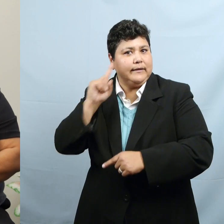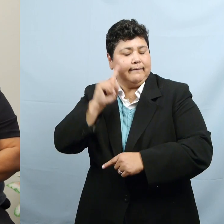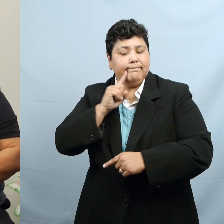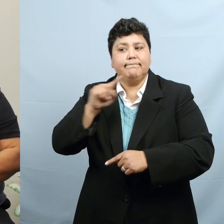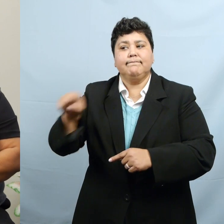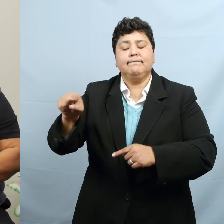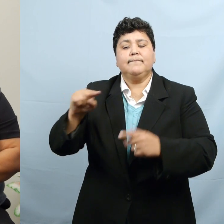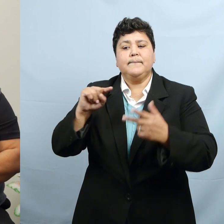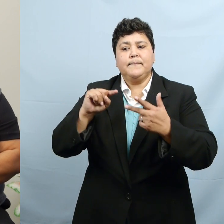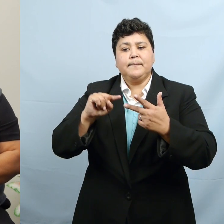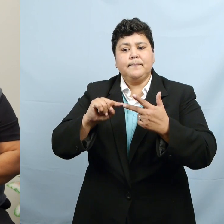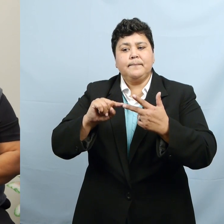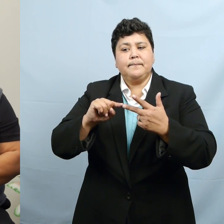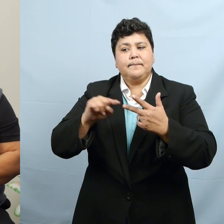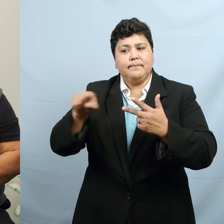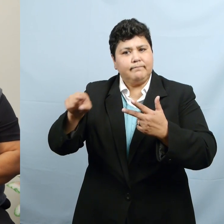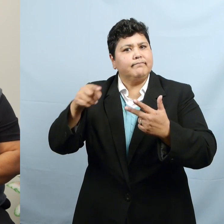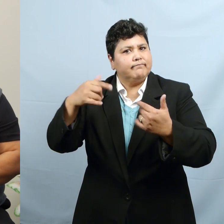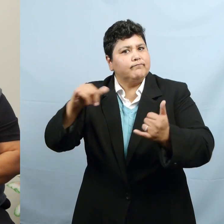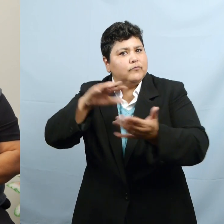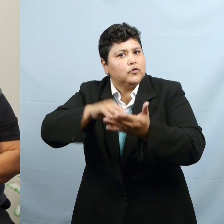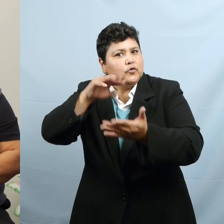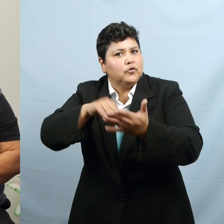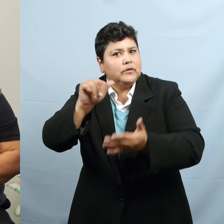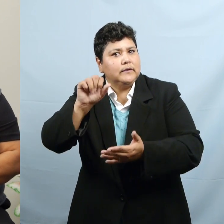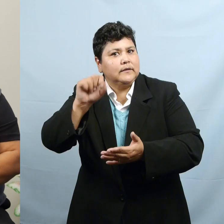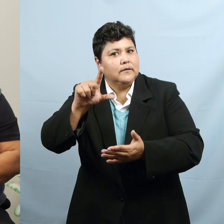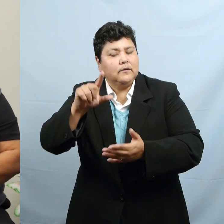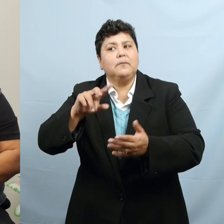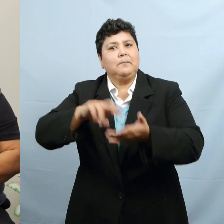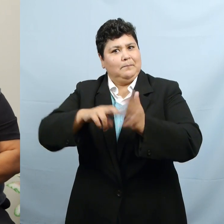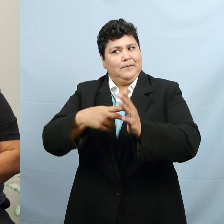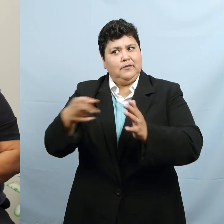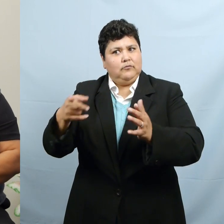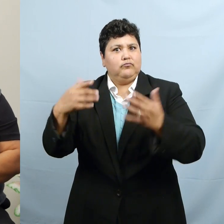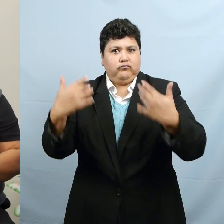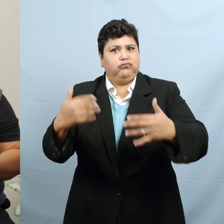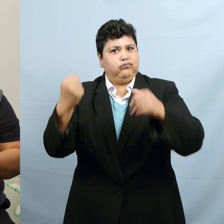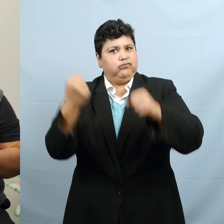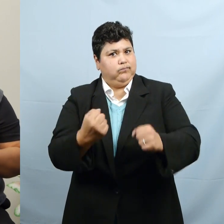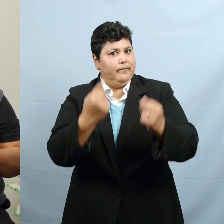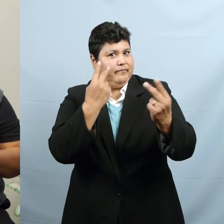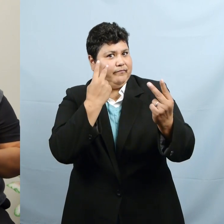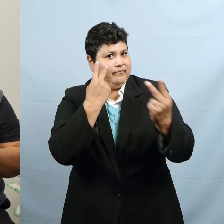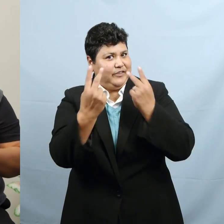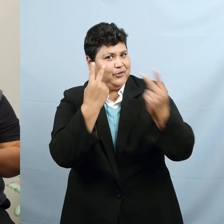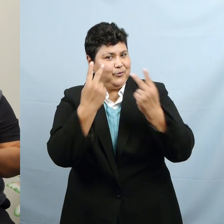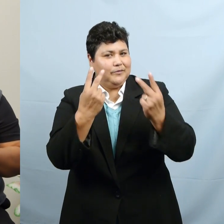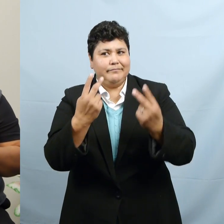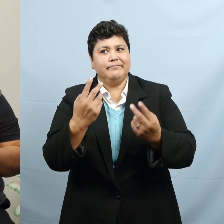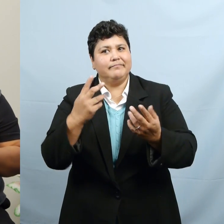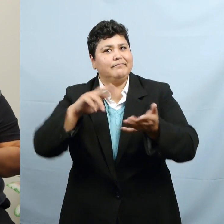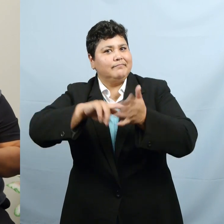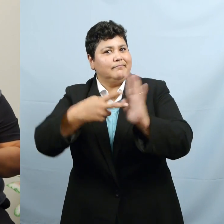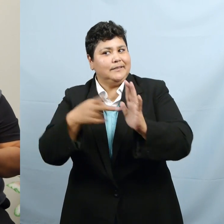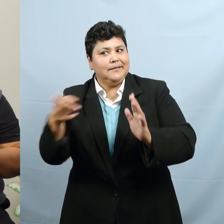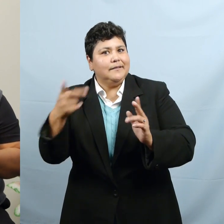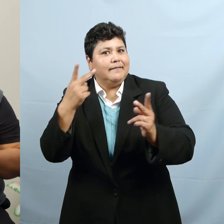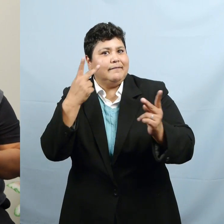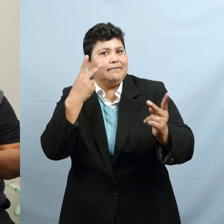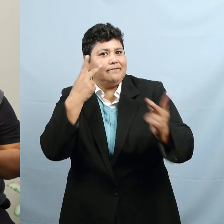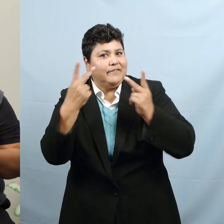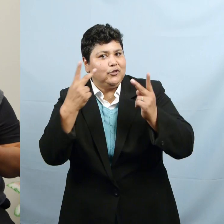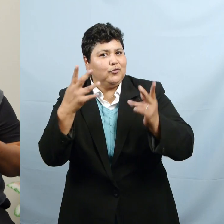brother, is still learning ASL. So he's highly visual. So would be using some form of visual gestural